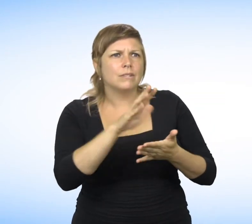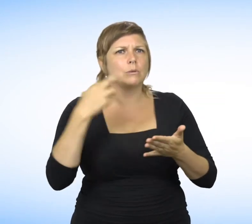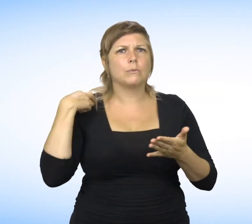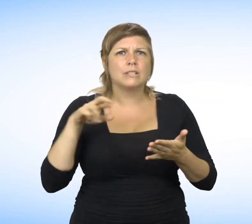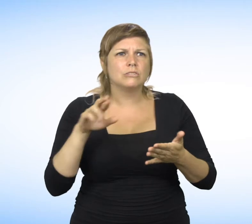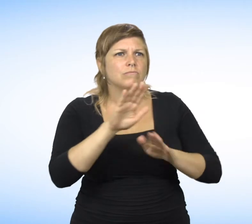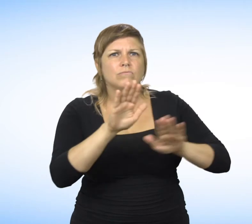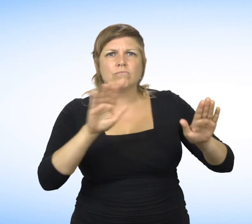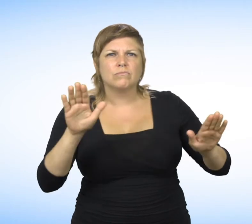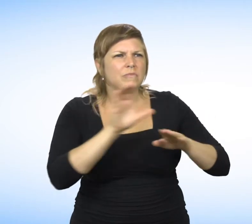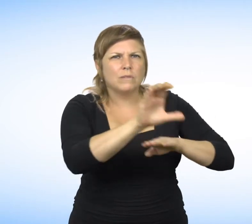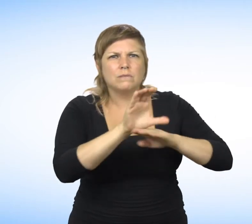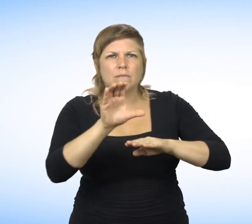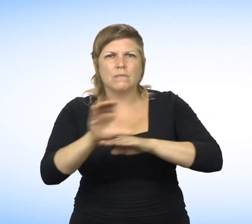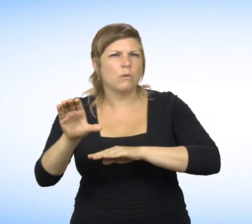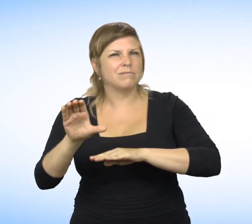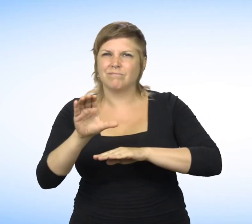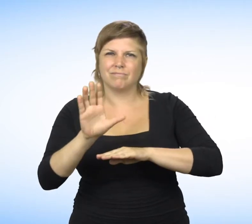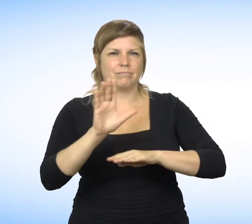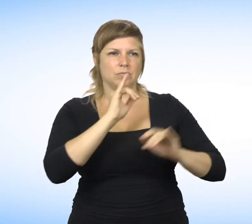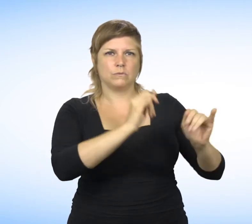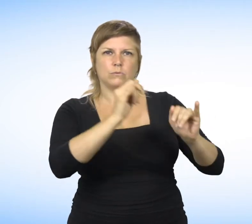Furthermore, no one may impose their religious beliefs on others.